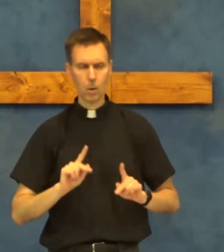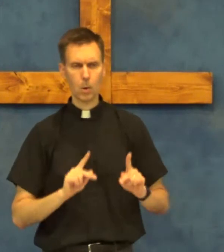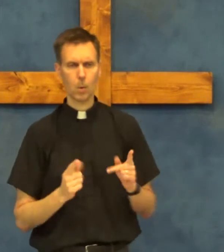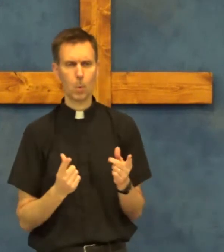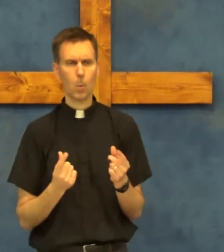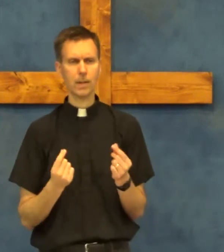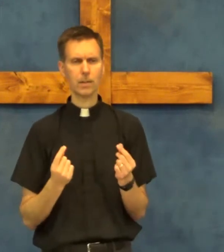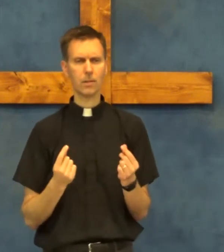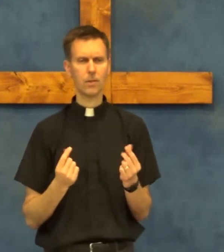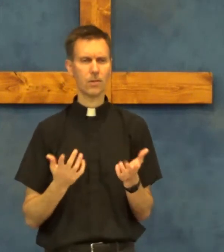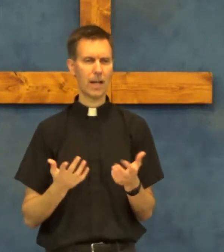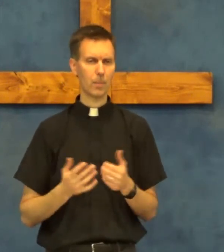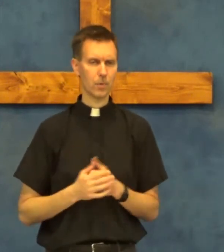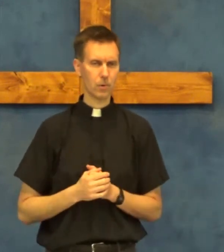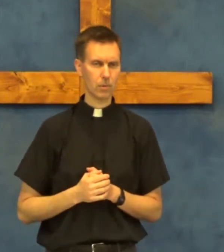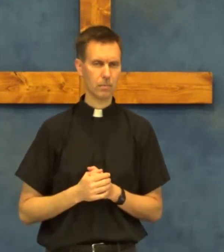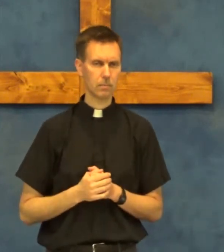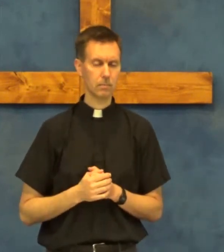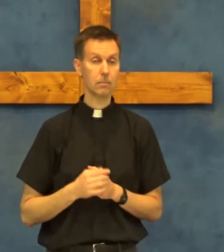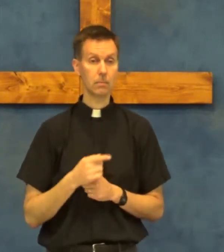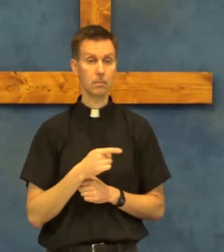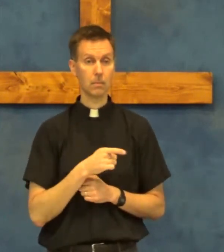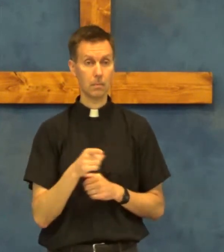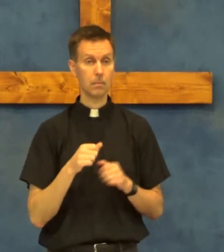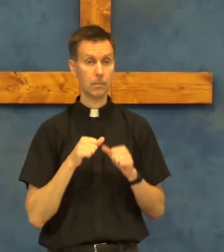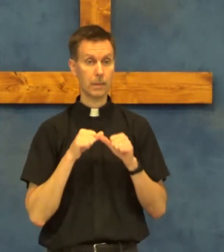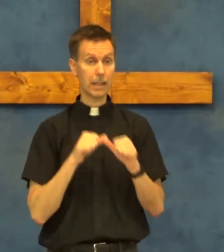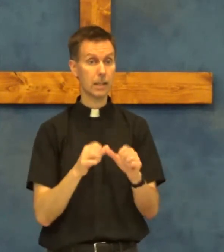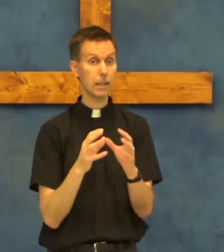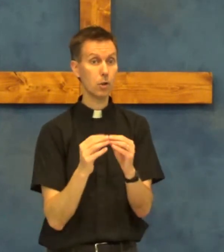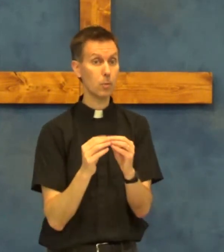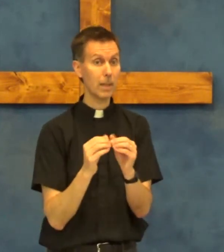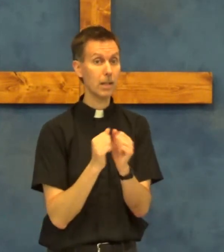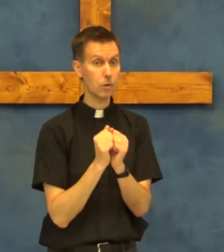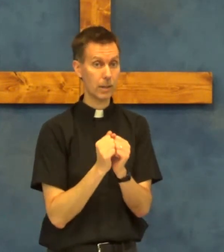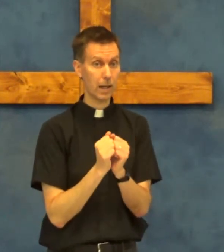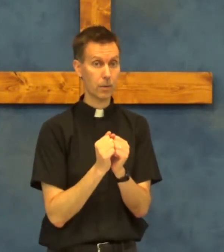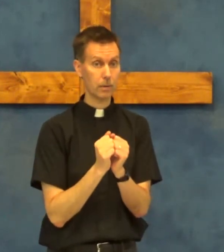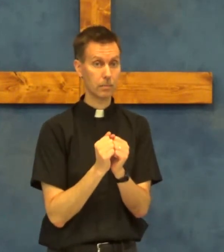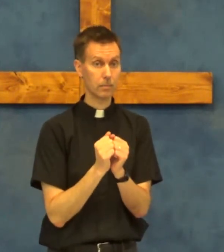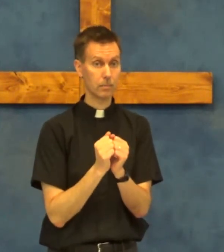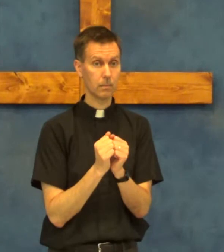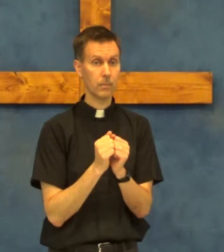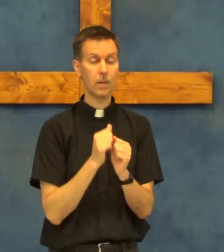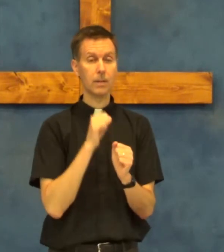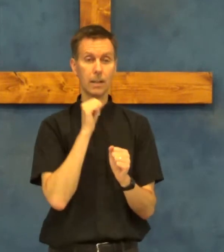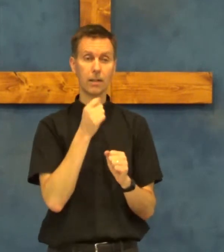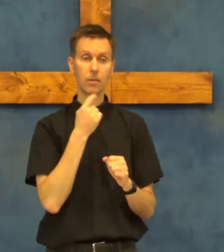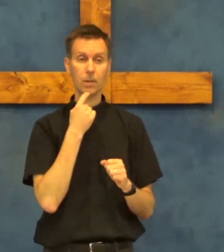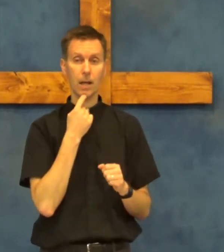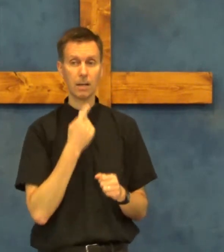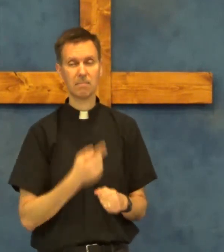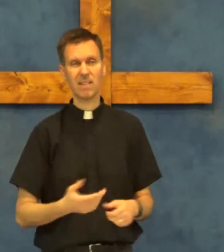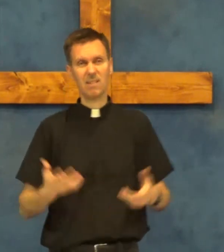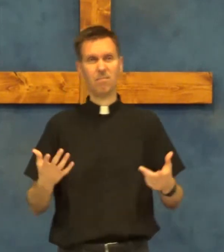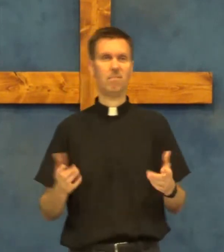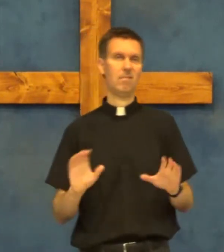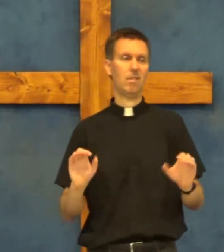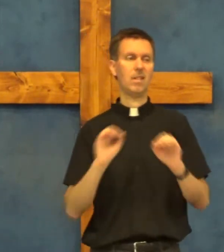what did what disciples do they continued meeting together they didn't say there's